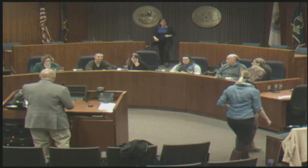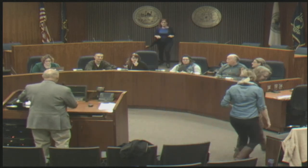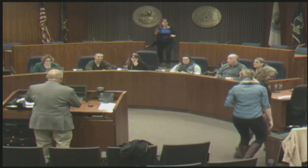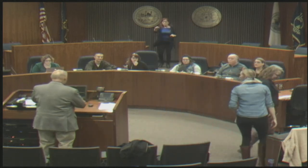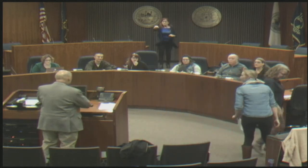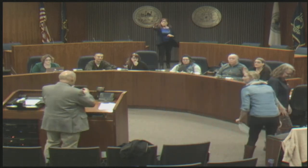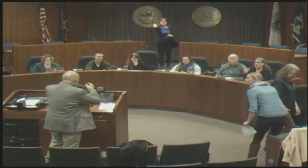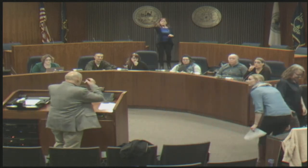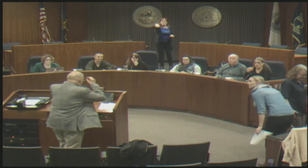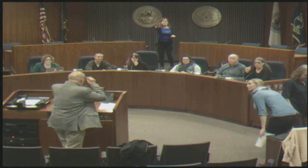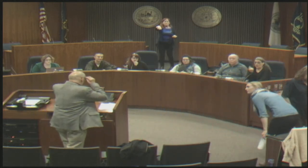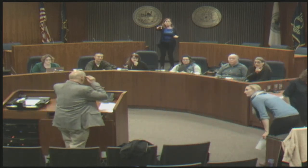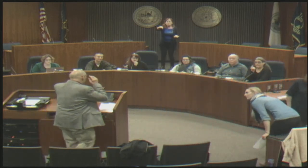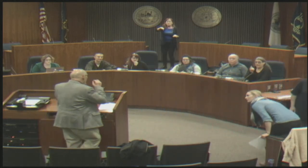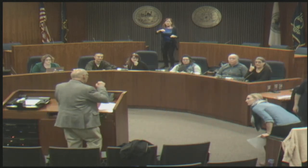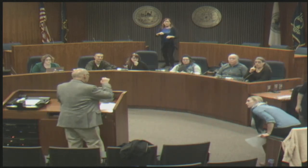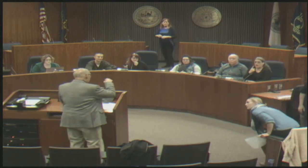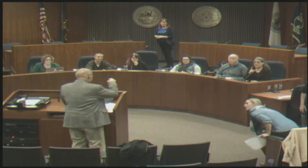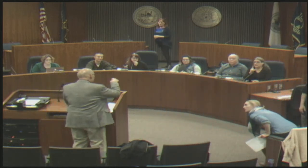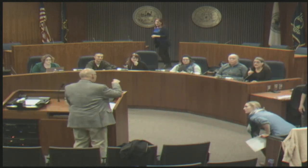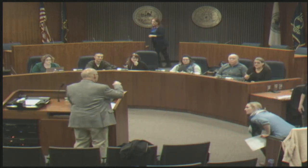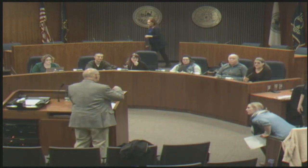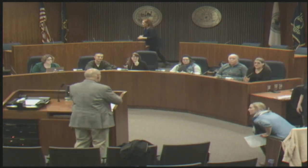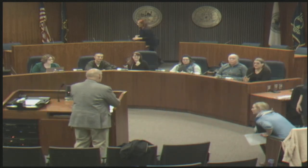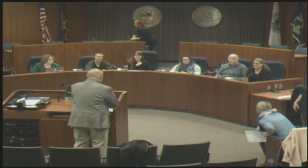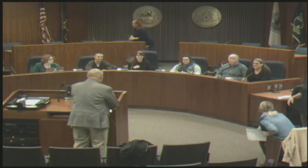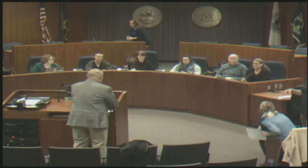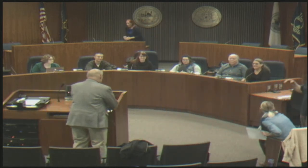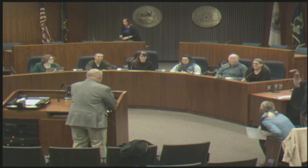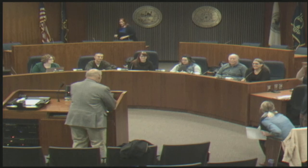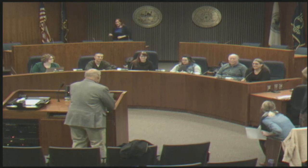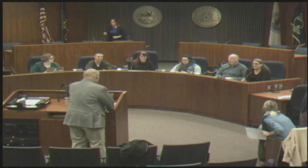announcements? Because we can just start with you. Yes.